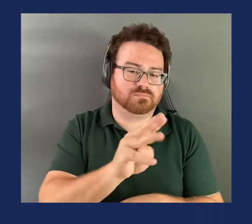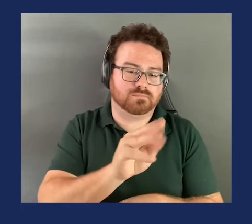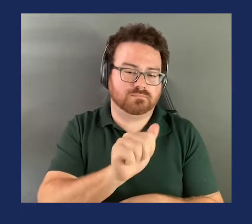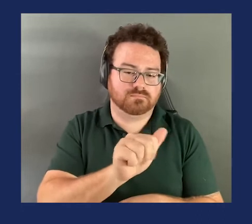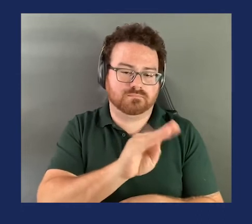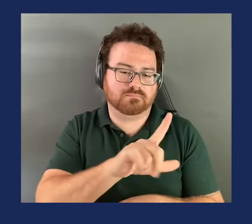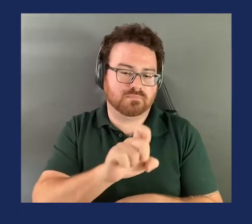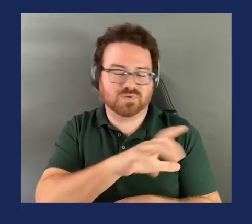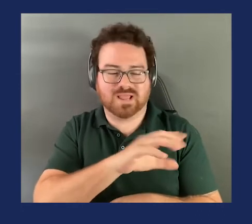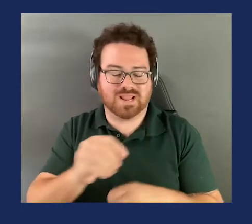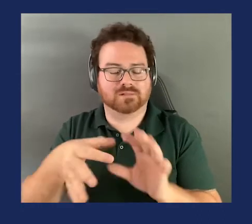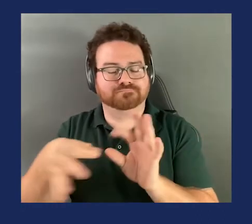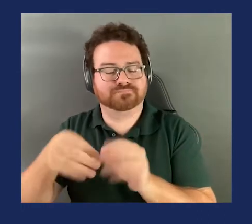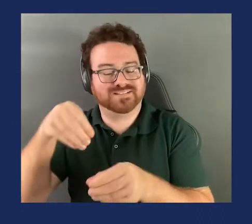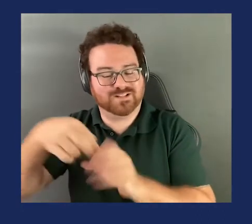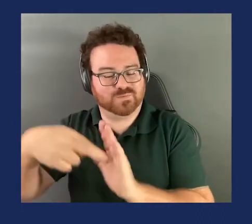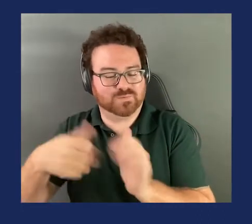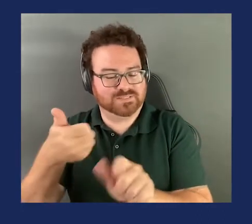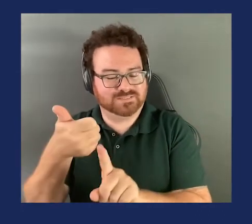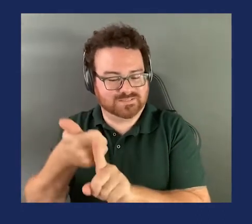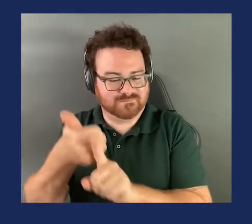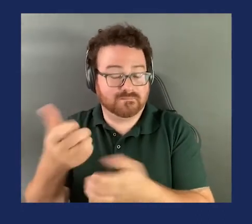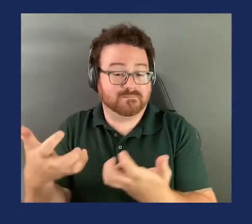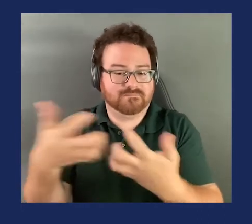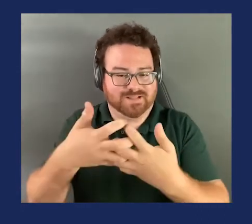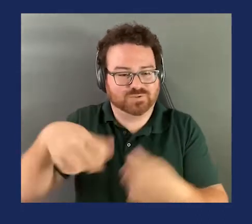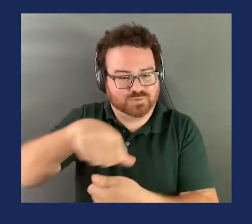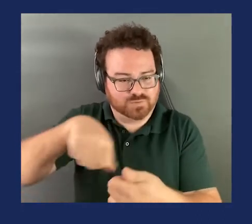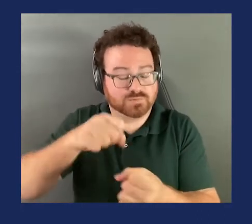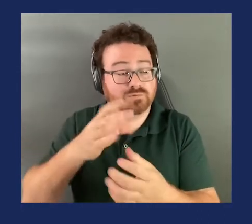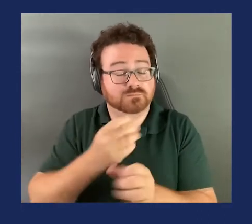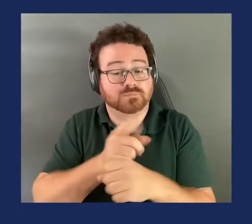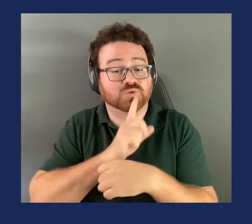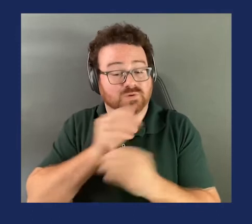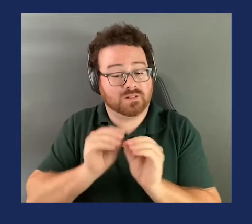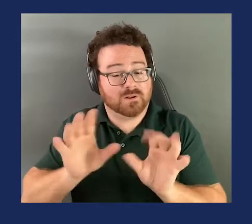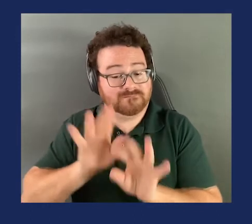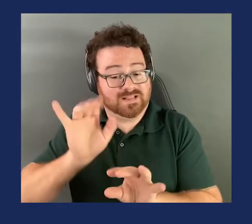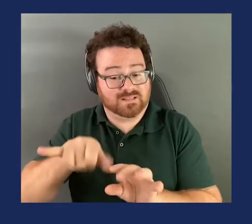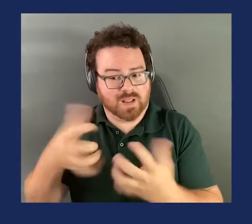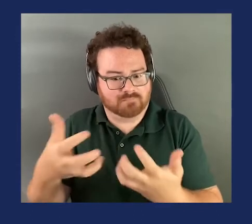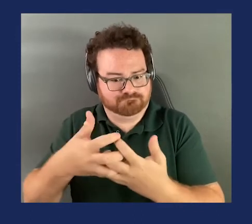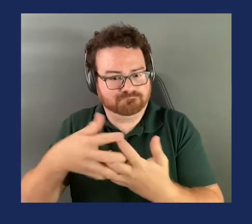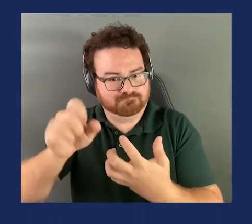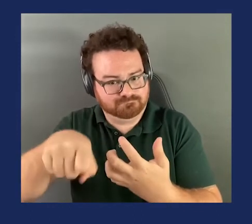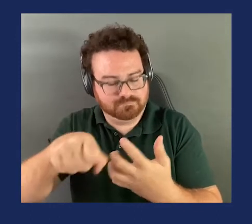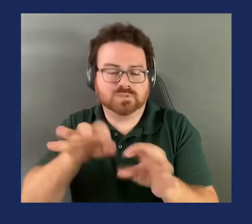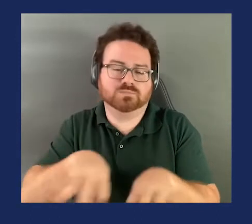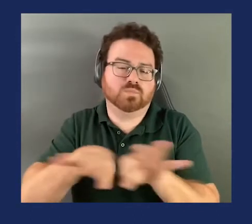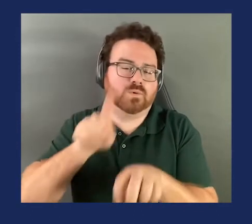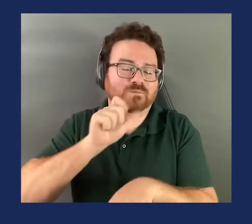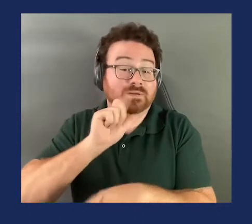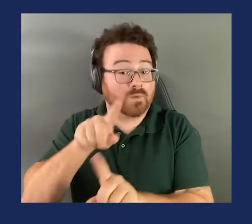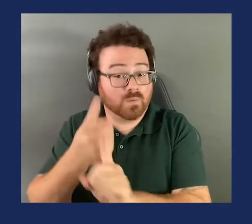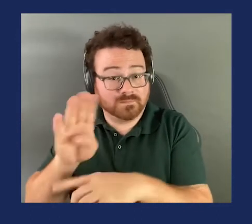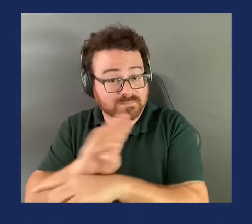to match each other. I think having that internal consistency is important, not only for industry and other stakeholders, but